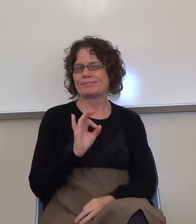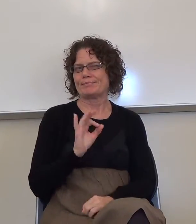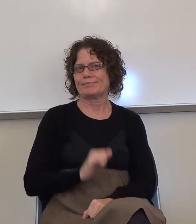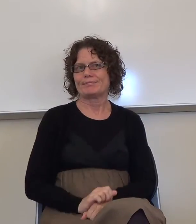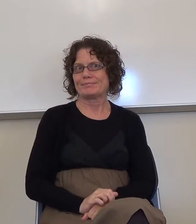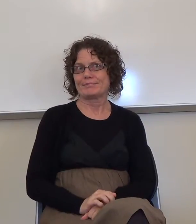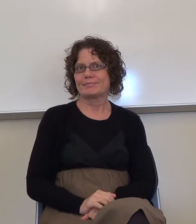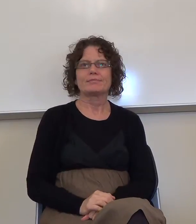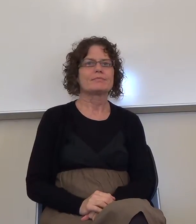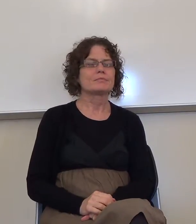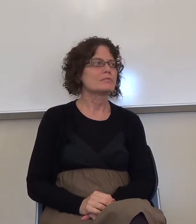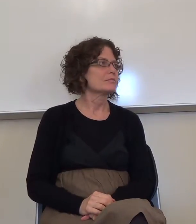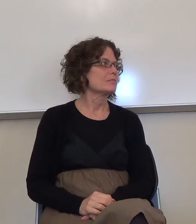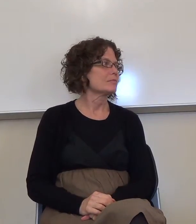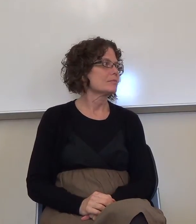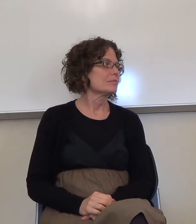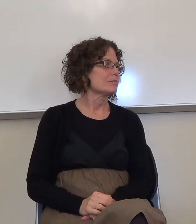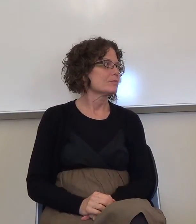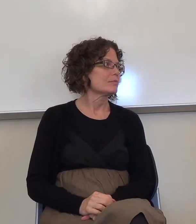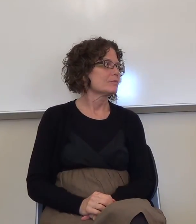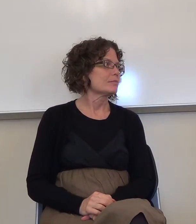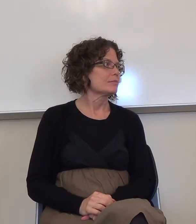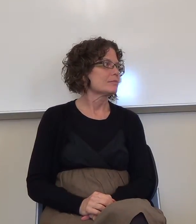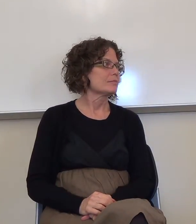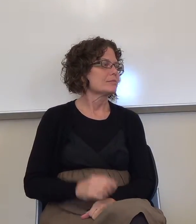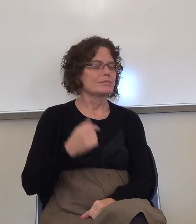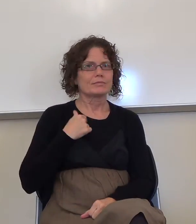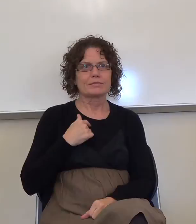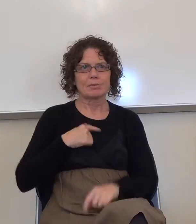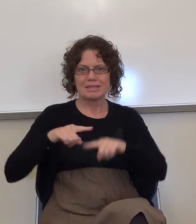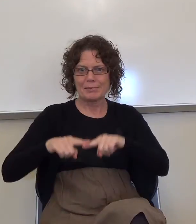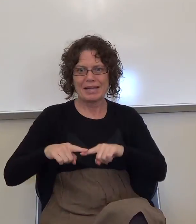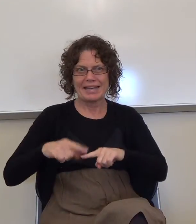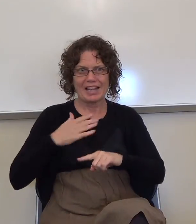All right. I always, I'm so dependent on my living lesson plan here. Okay.